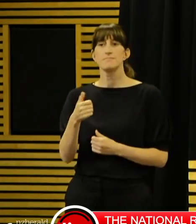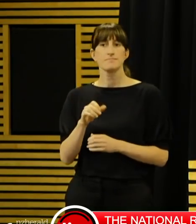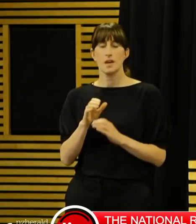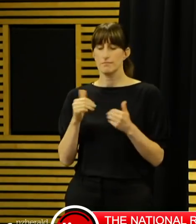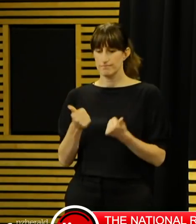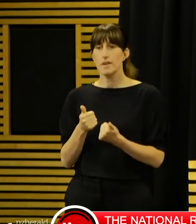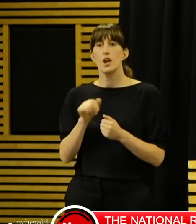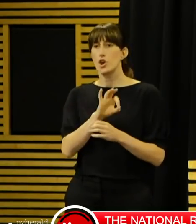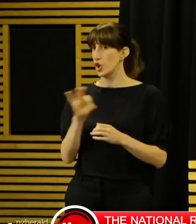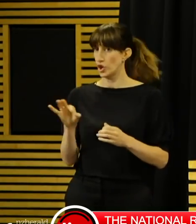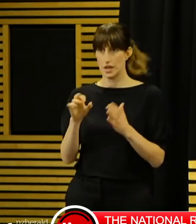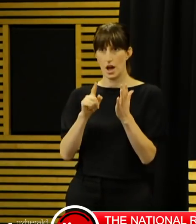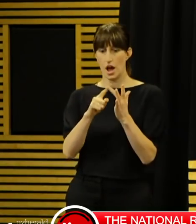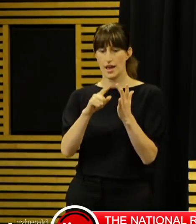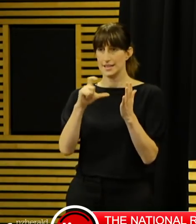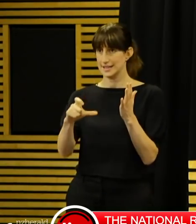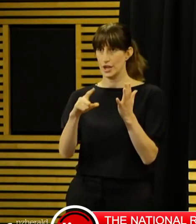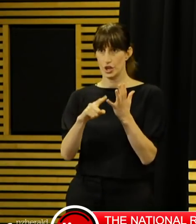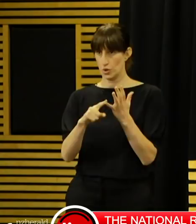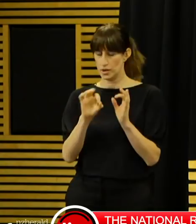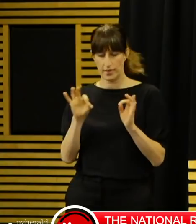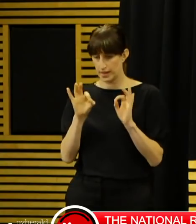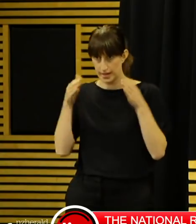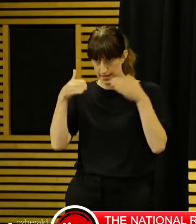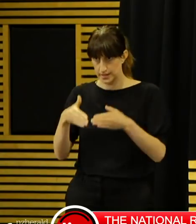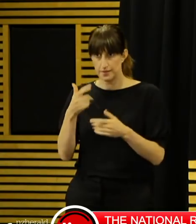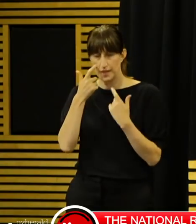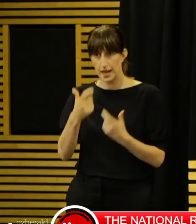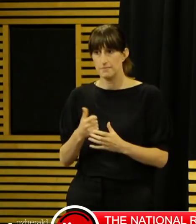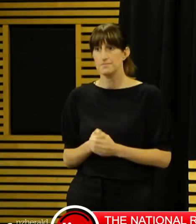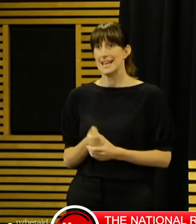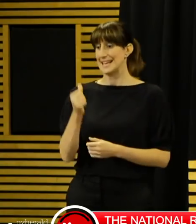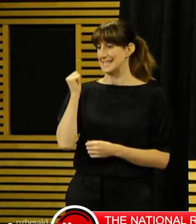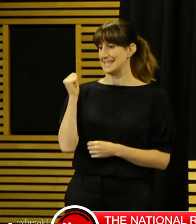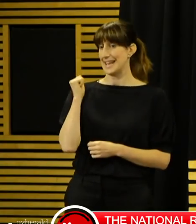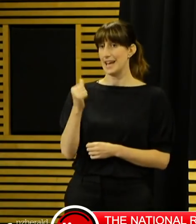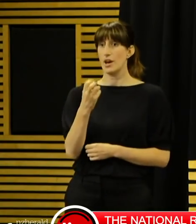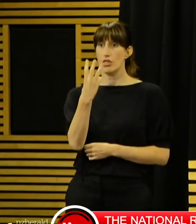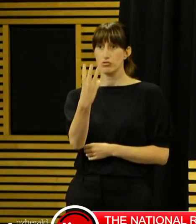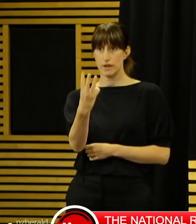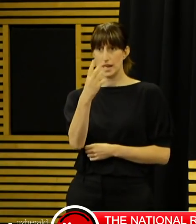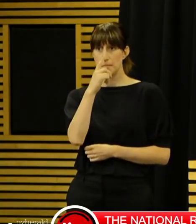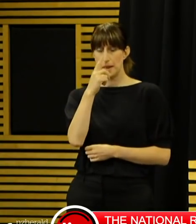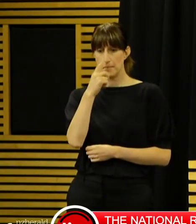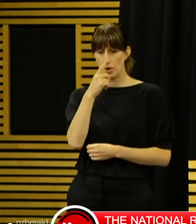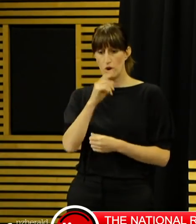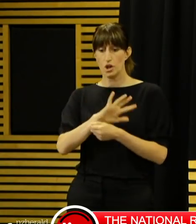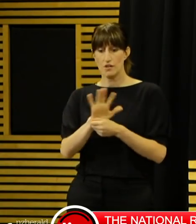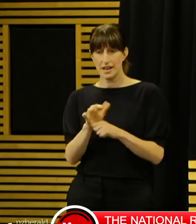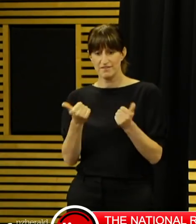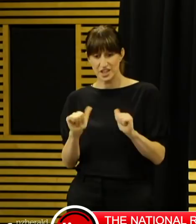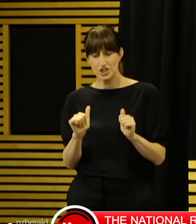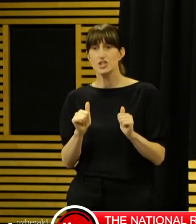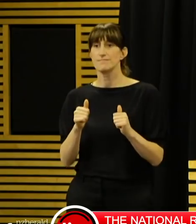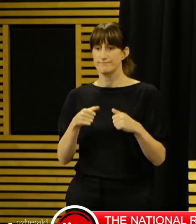Three patients with a COVID-19 infection were discharged from hospital yesterday. So, our laboratories